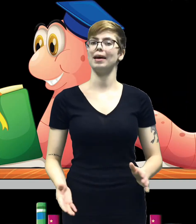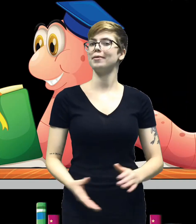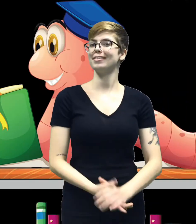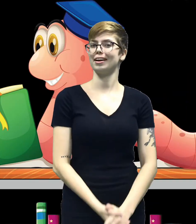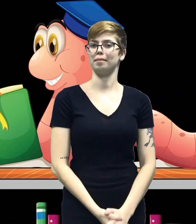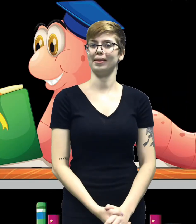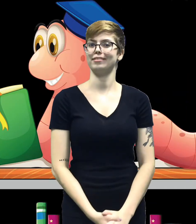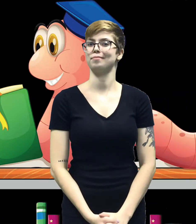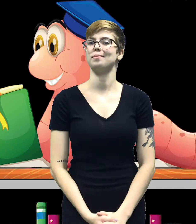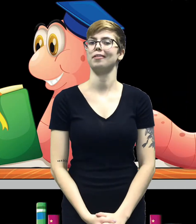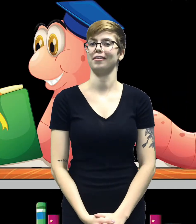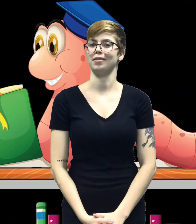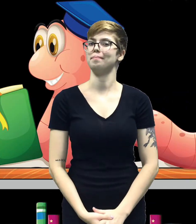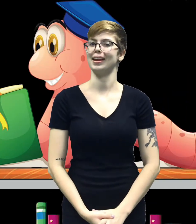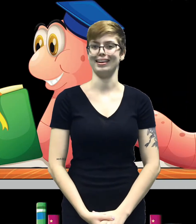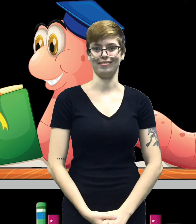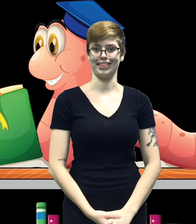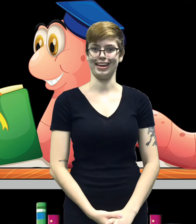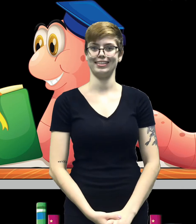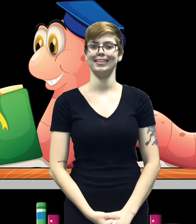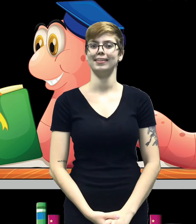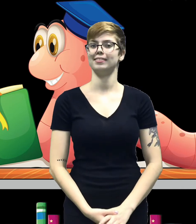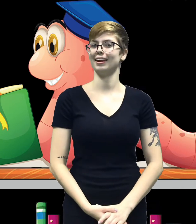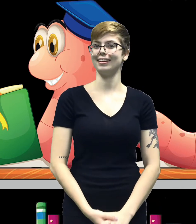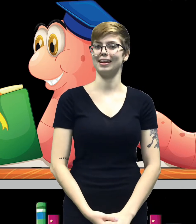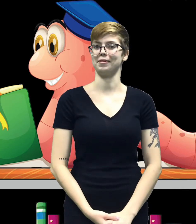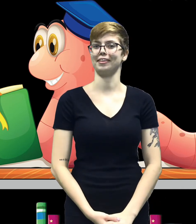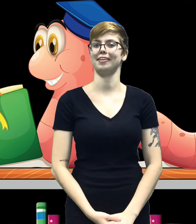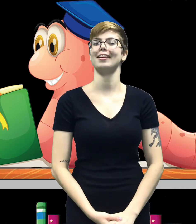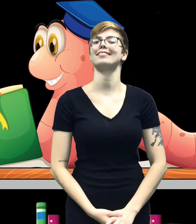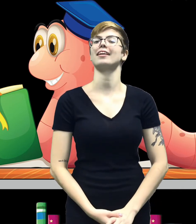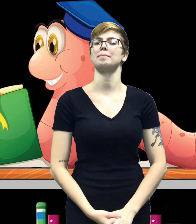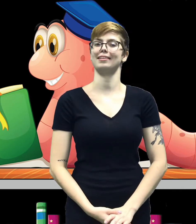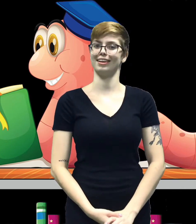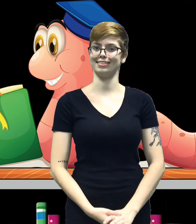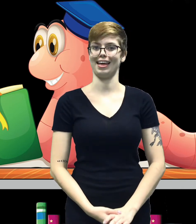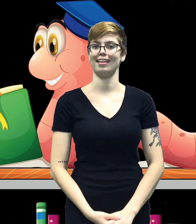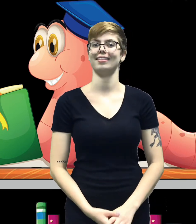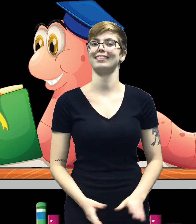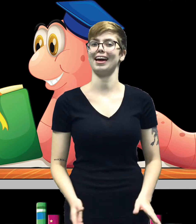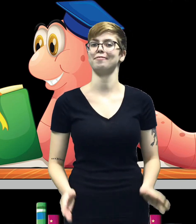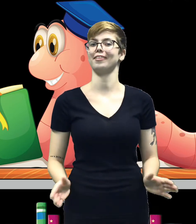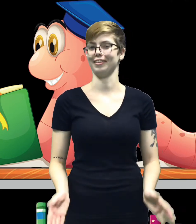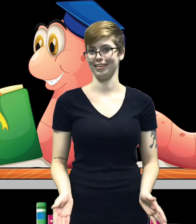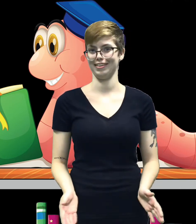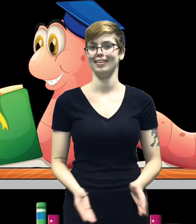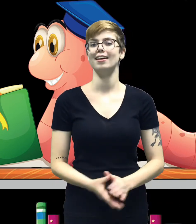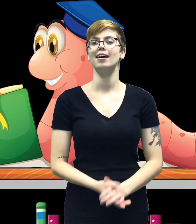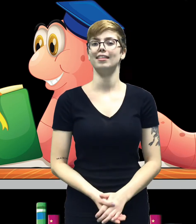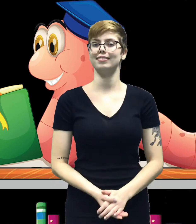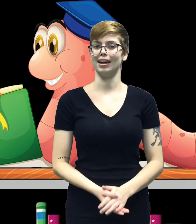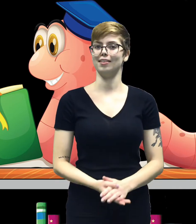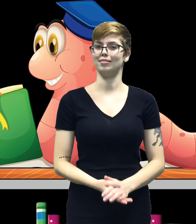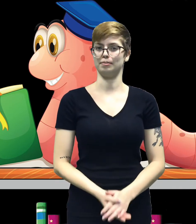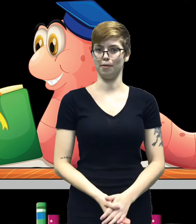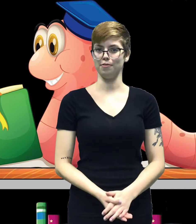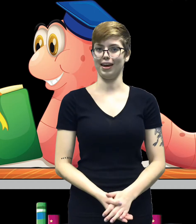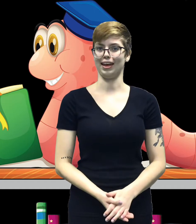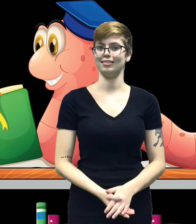Libraries are a place for people to learn many different things. So the next sign we're going to learn is going to be just that, the sign for learn. This sign uses both hands